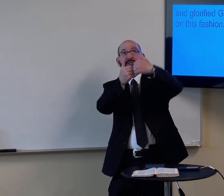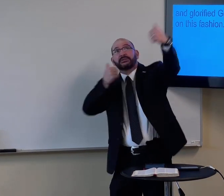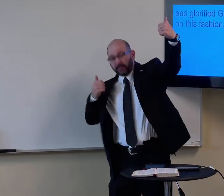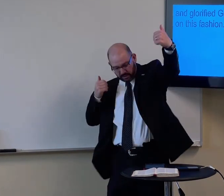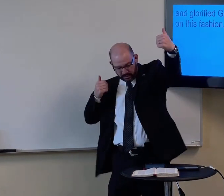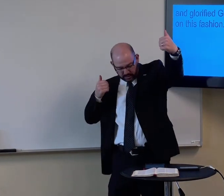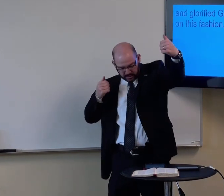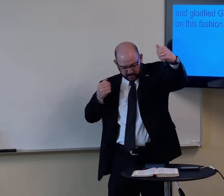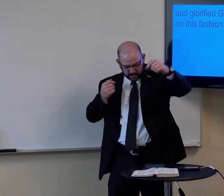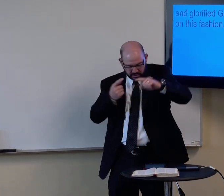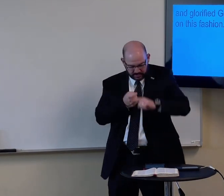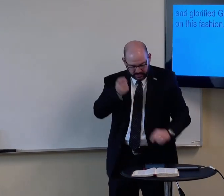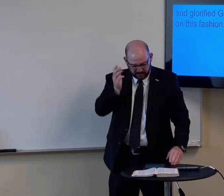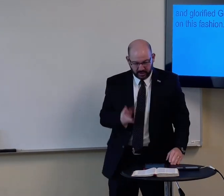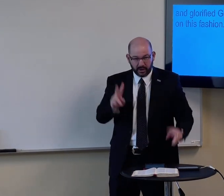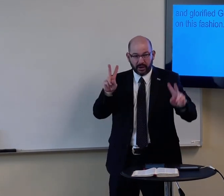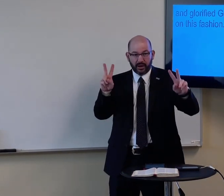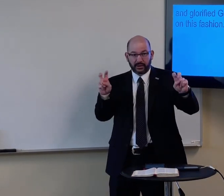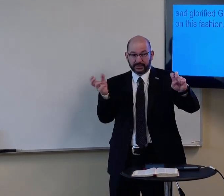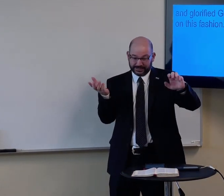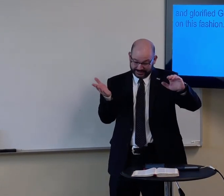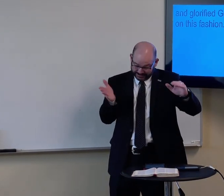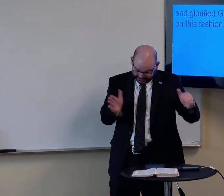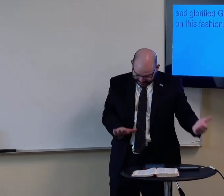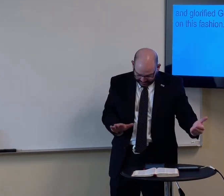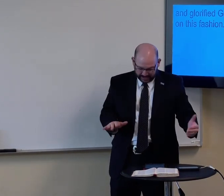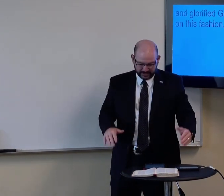through their sin, we are separated from God.